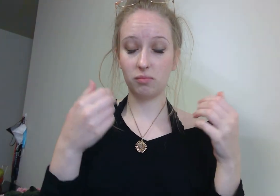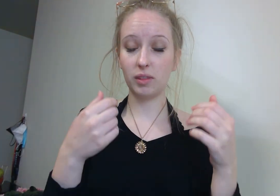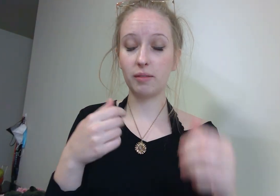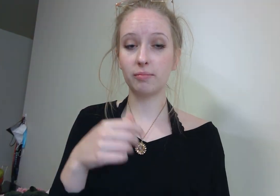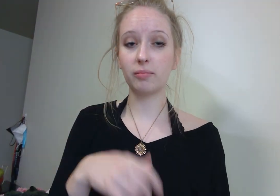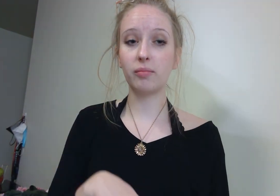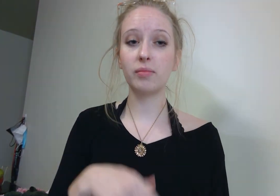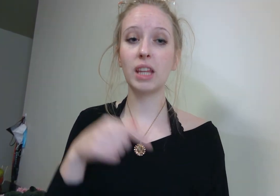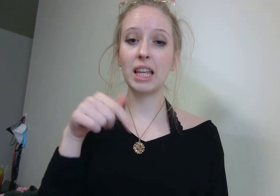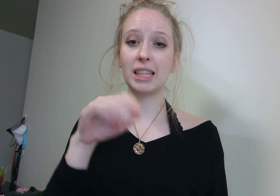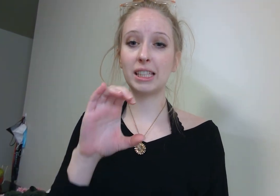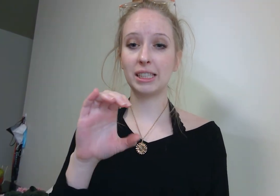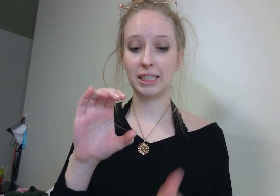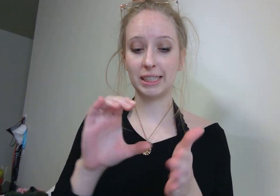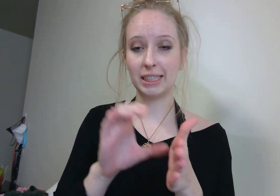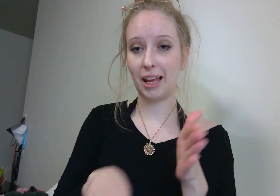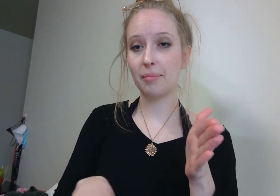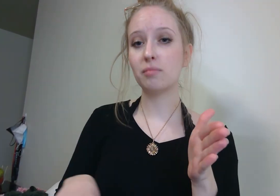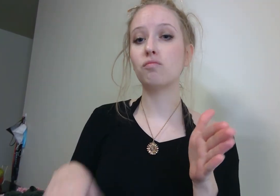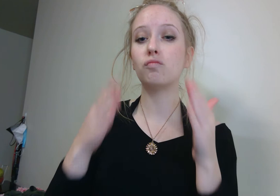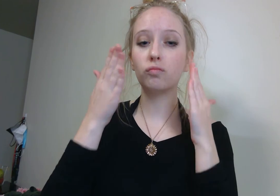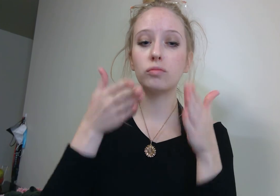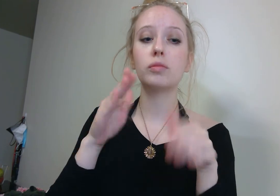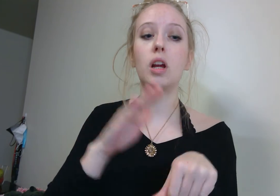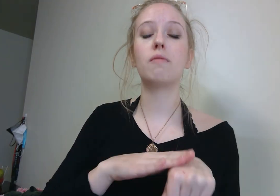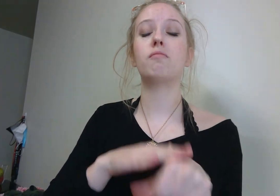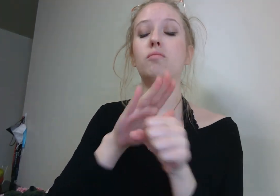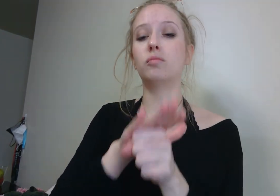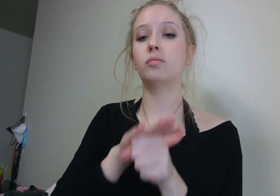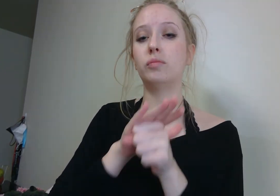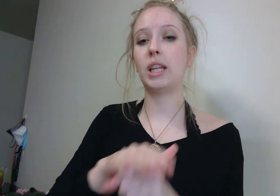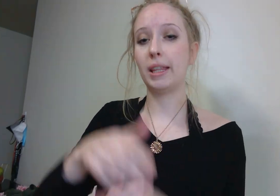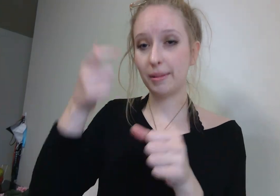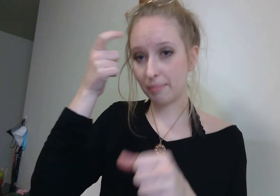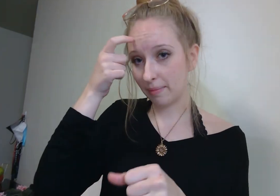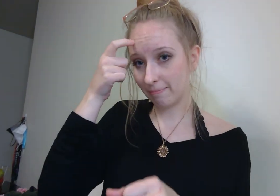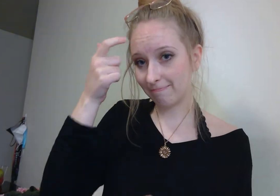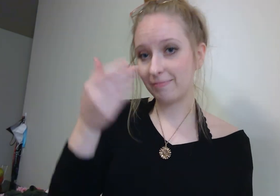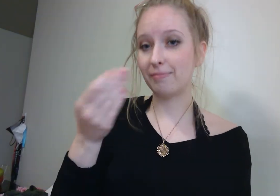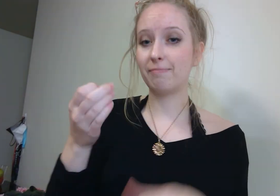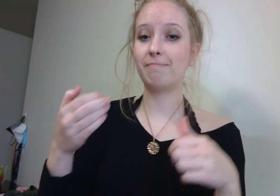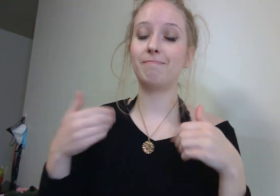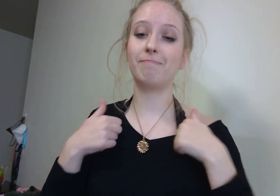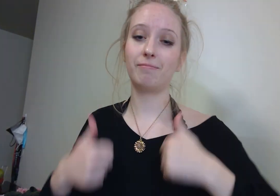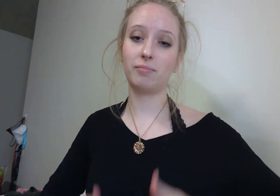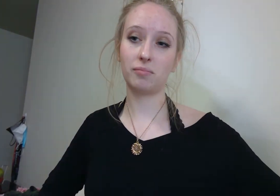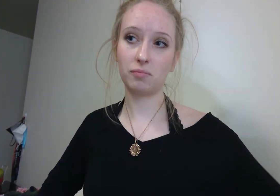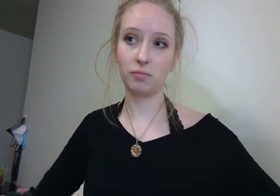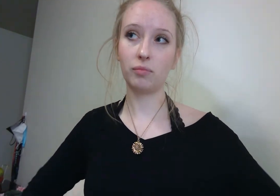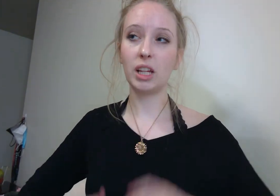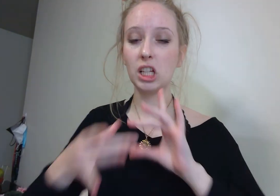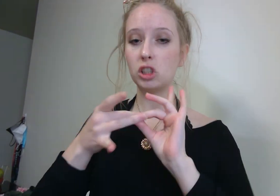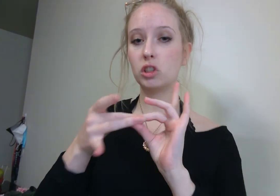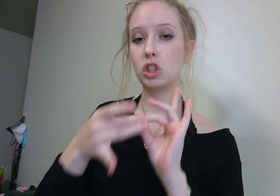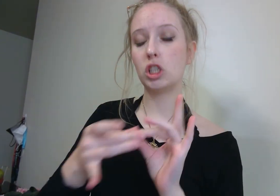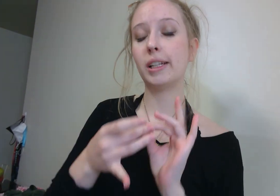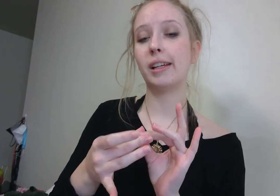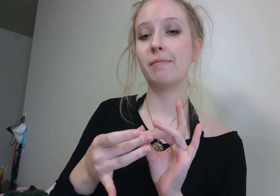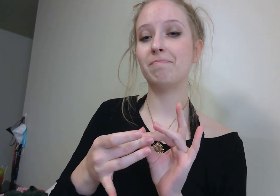stress on the mind and body, including stress associated with everyday life experiences, as well as traumatic forms of